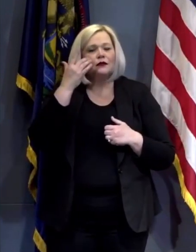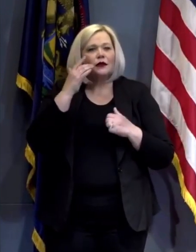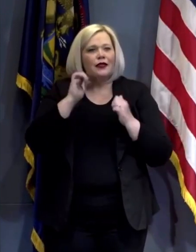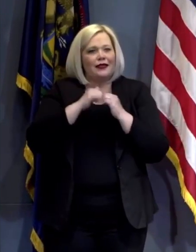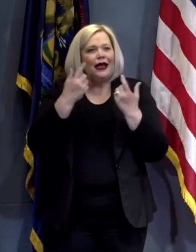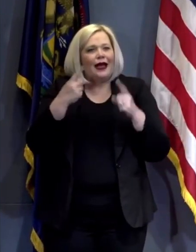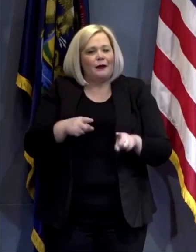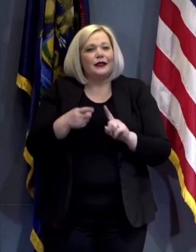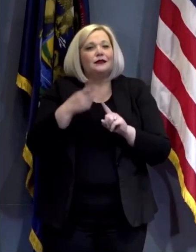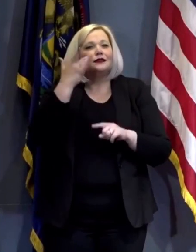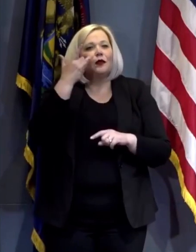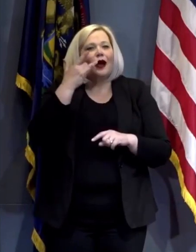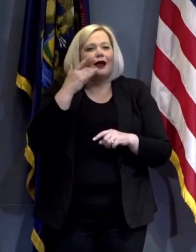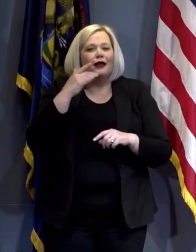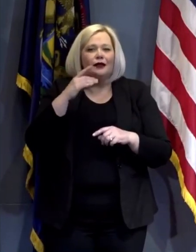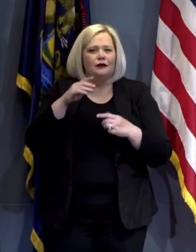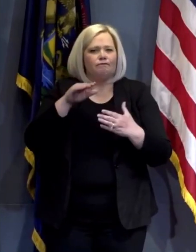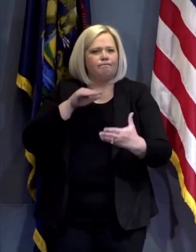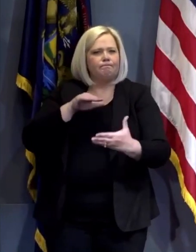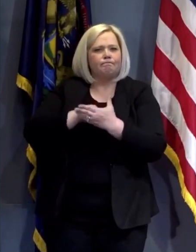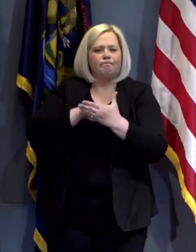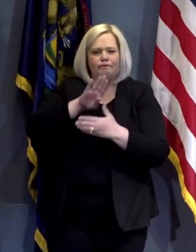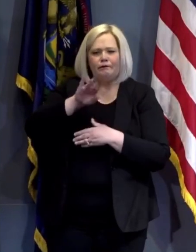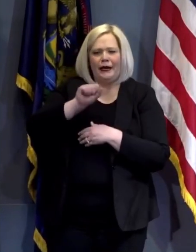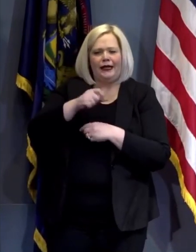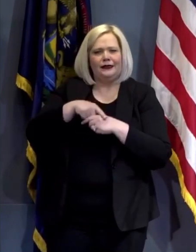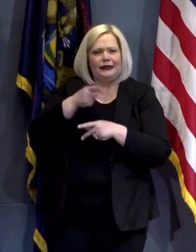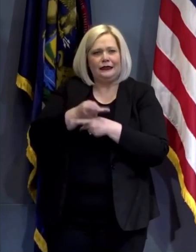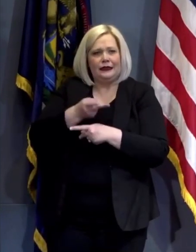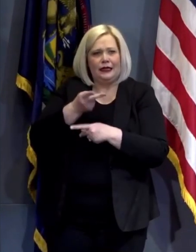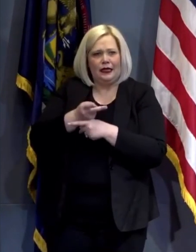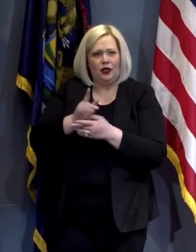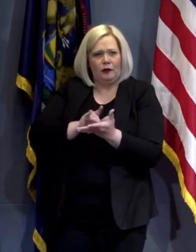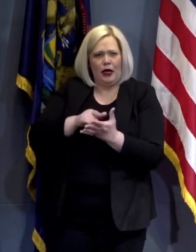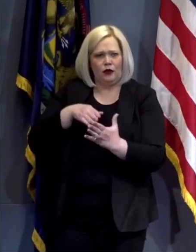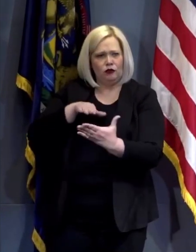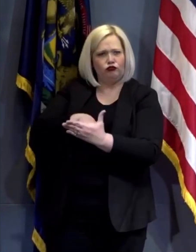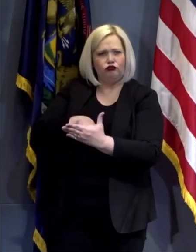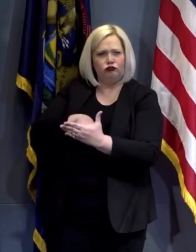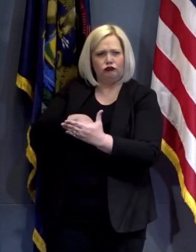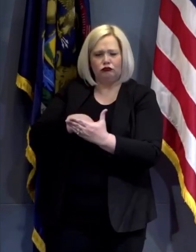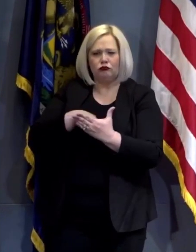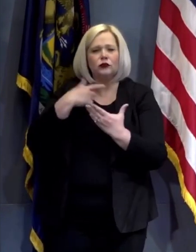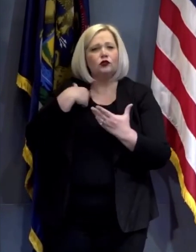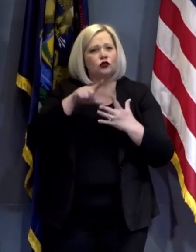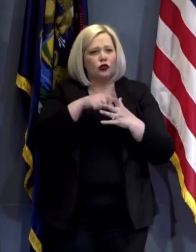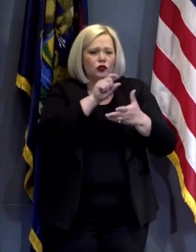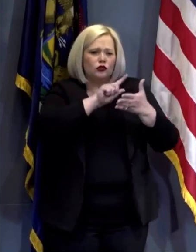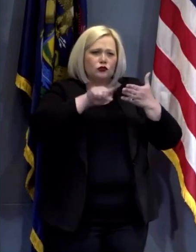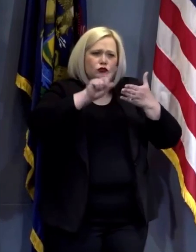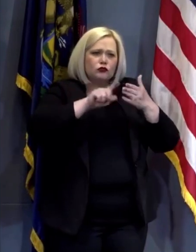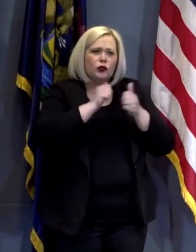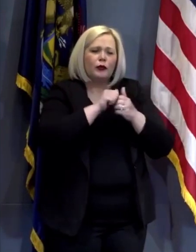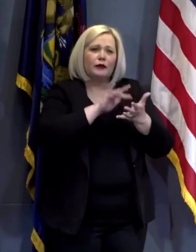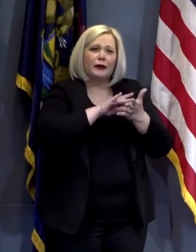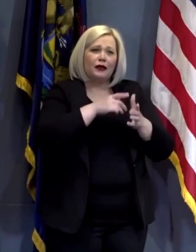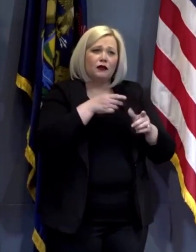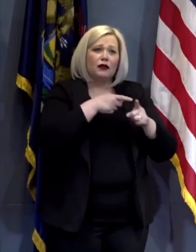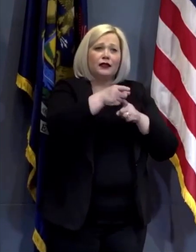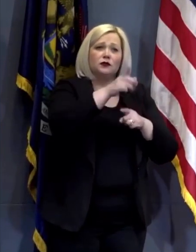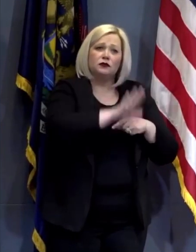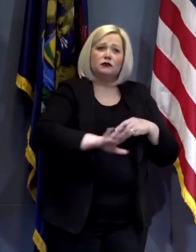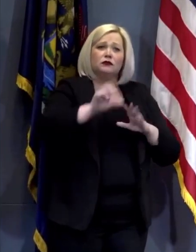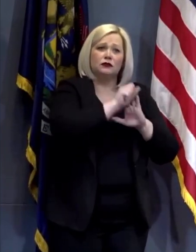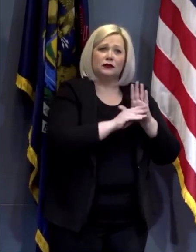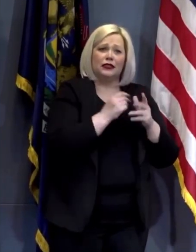to by bias and care a medical bias and care and so we are working to research with medical experts across the state to respond